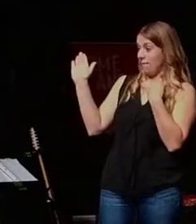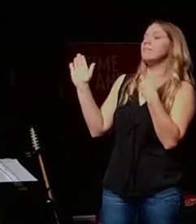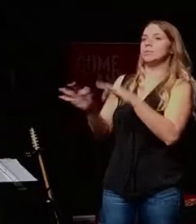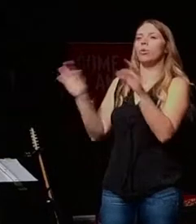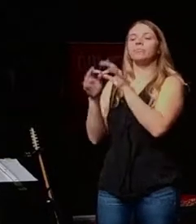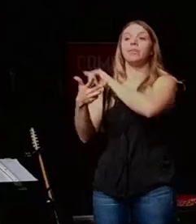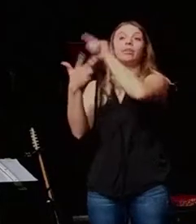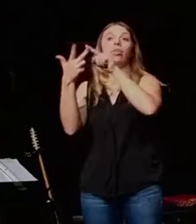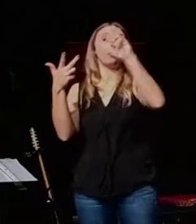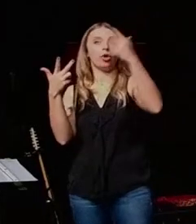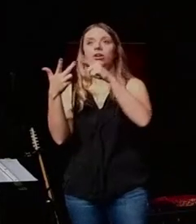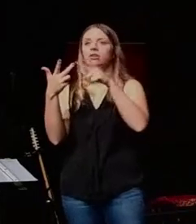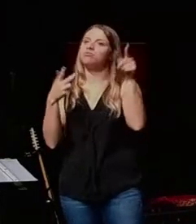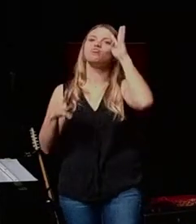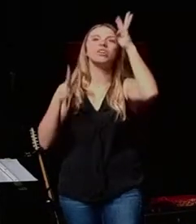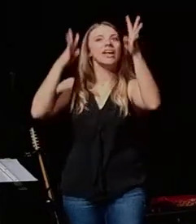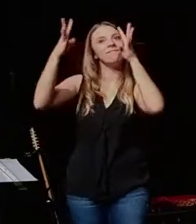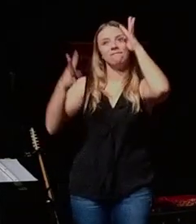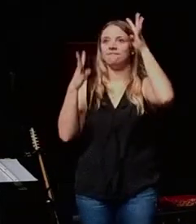third one is that she or he is creative.